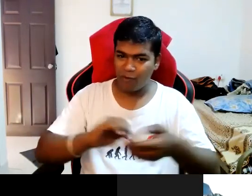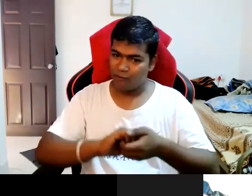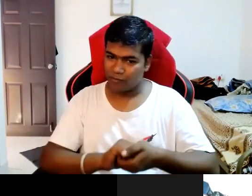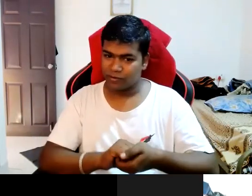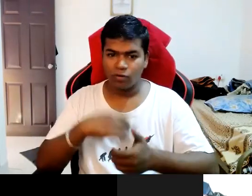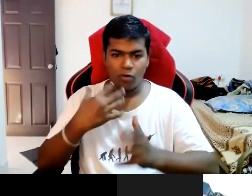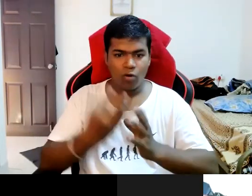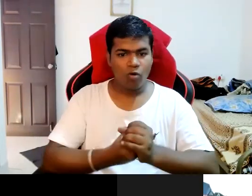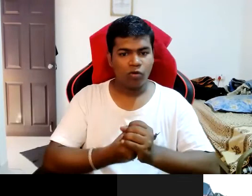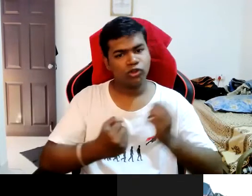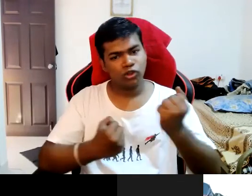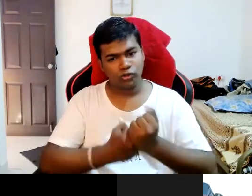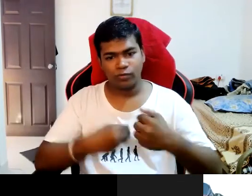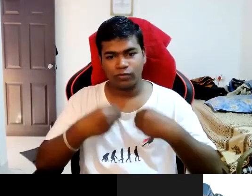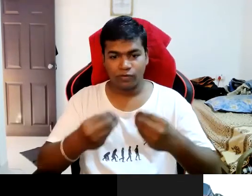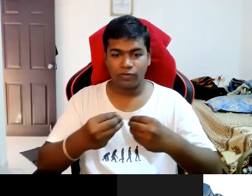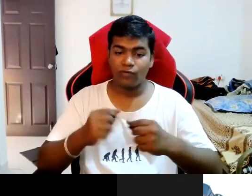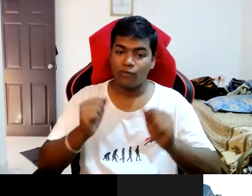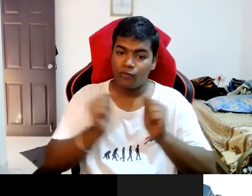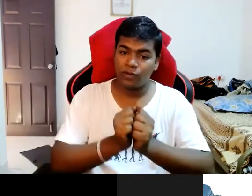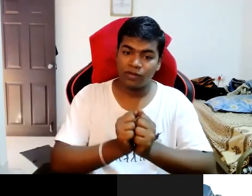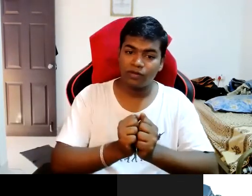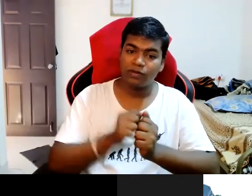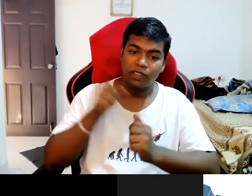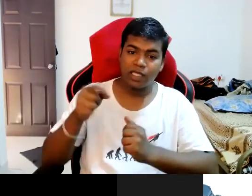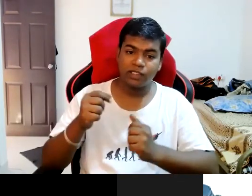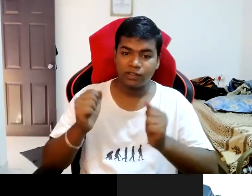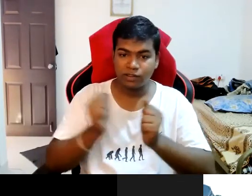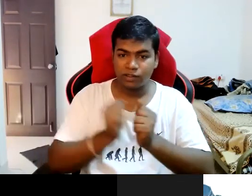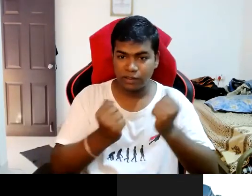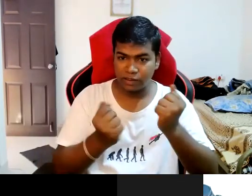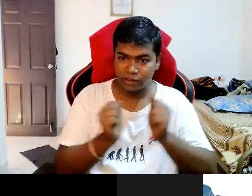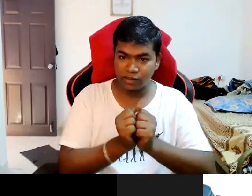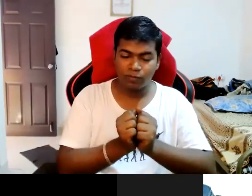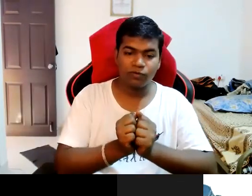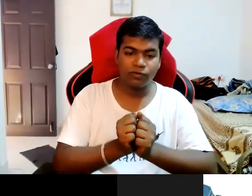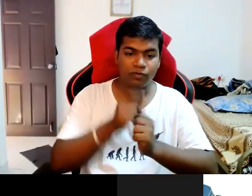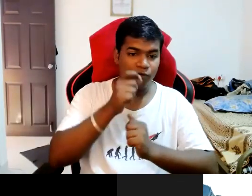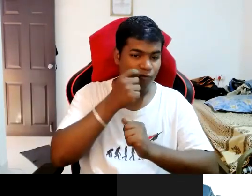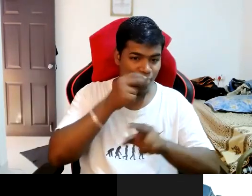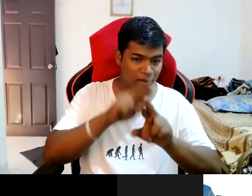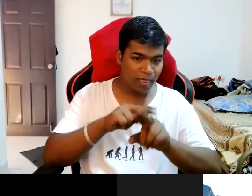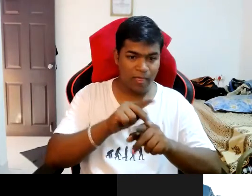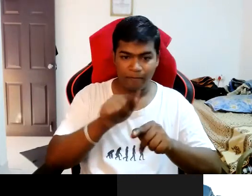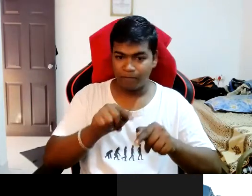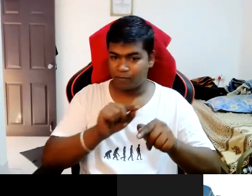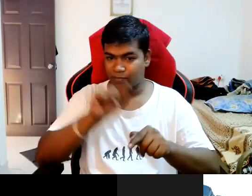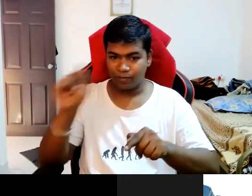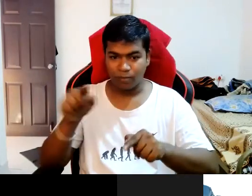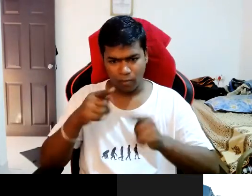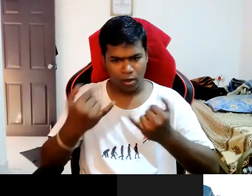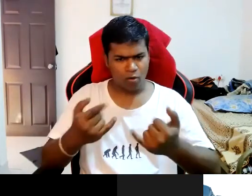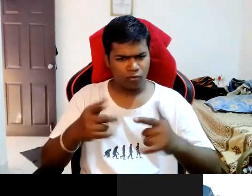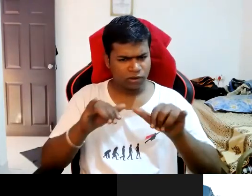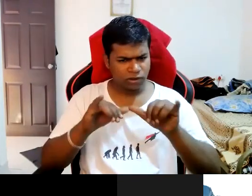so currently you are you are staying uh or